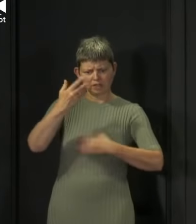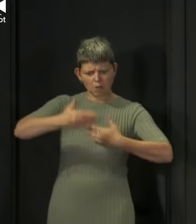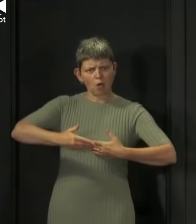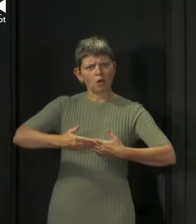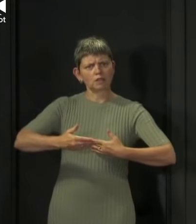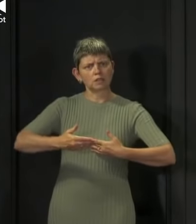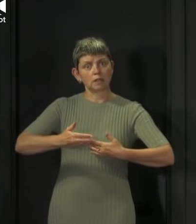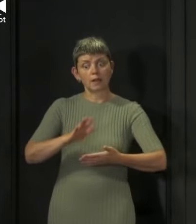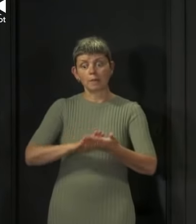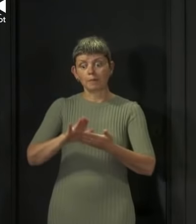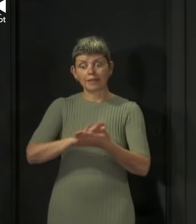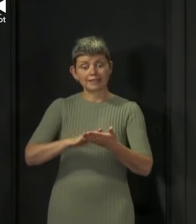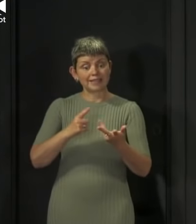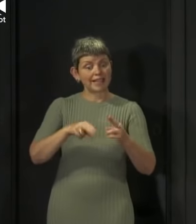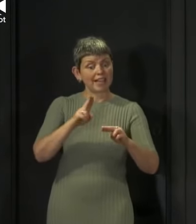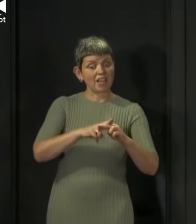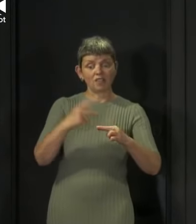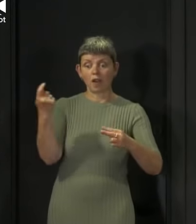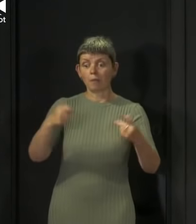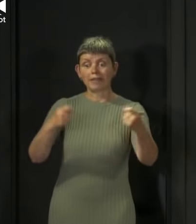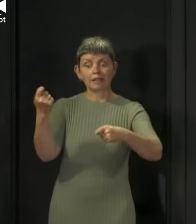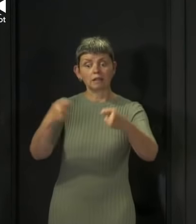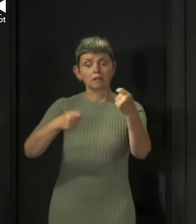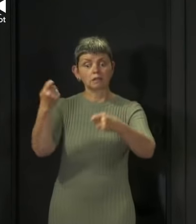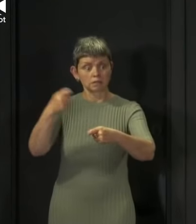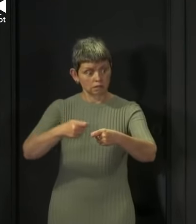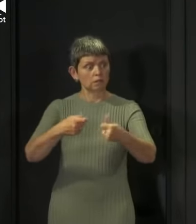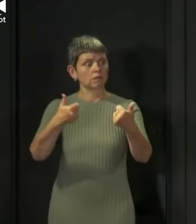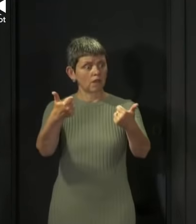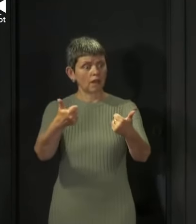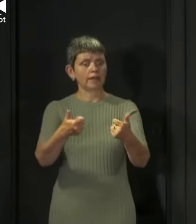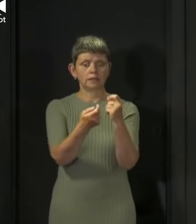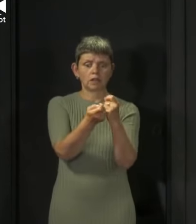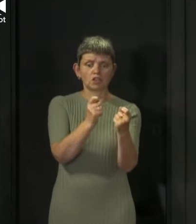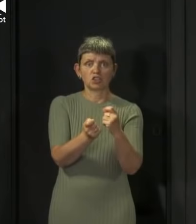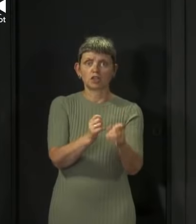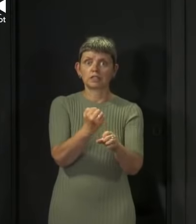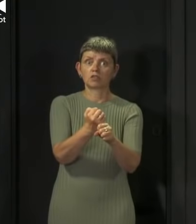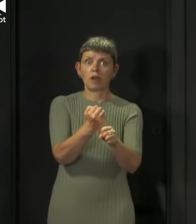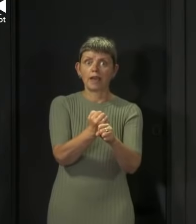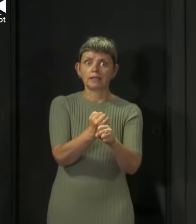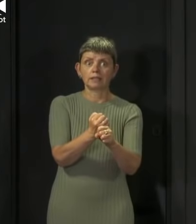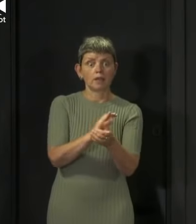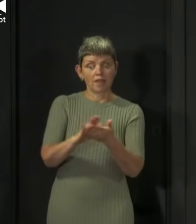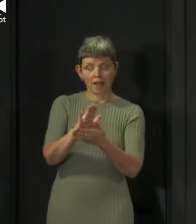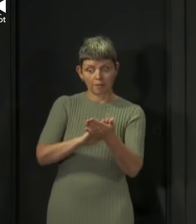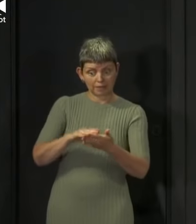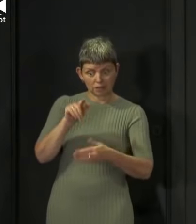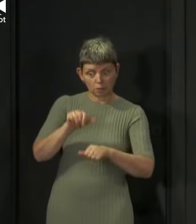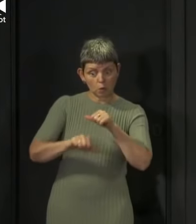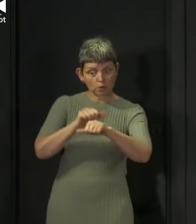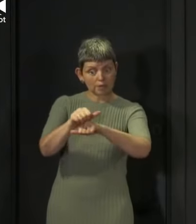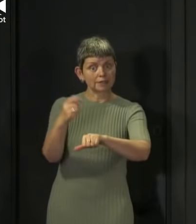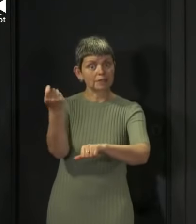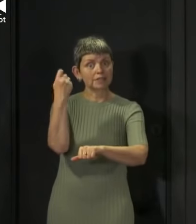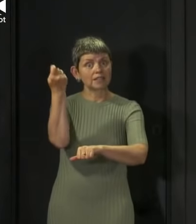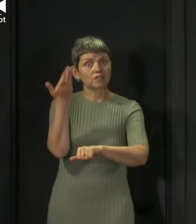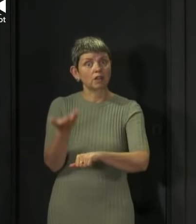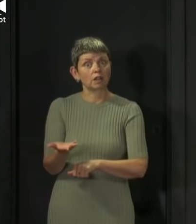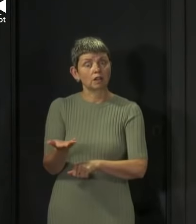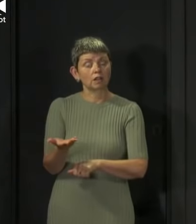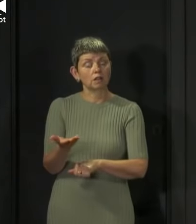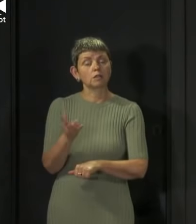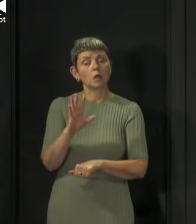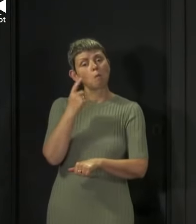of appeals are awarded, then it will show that that process has worked as intended. So let's wait till we get to the end of